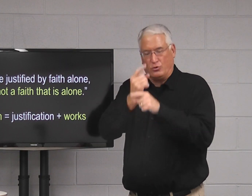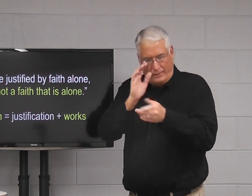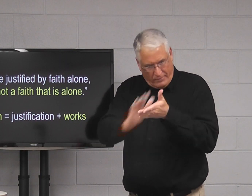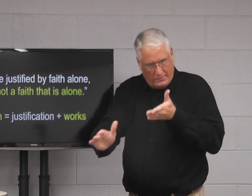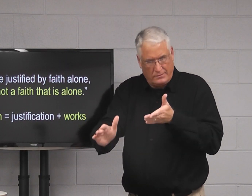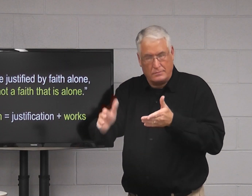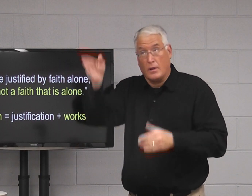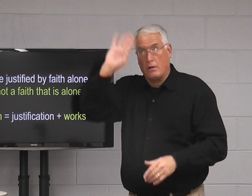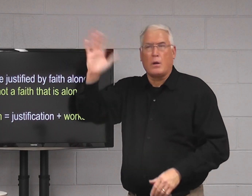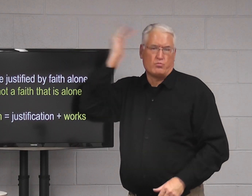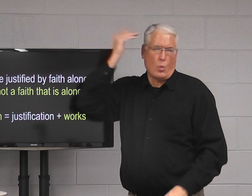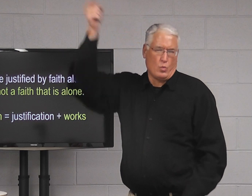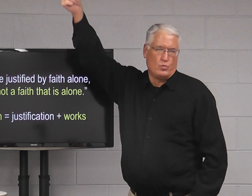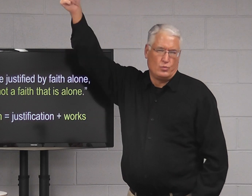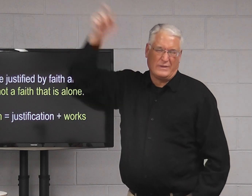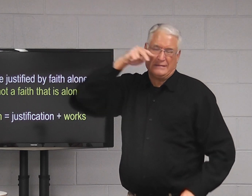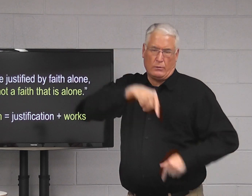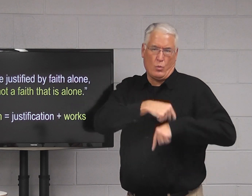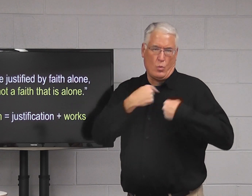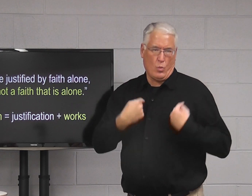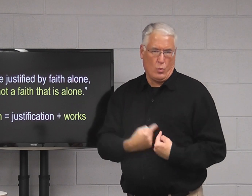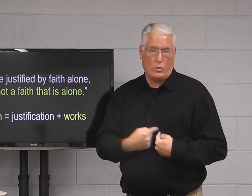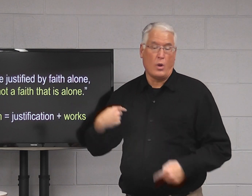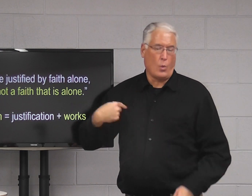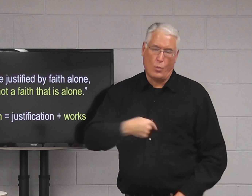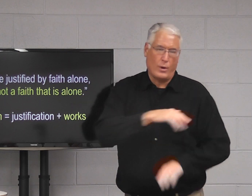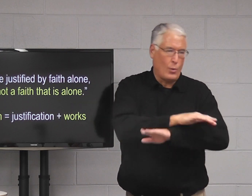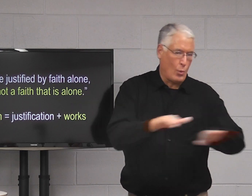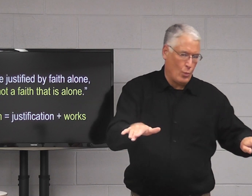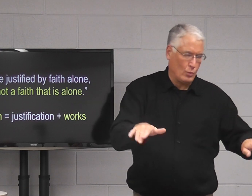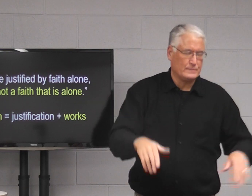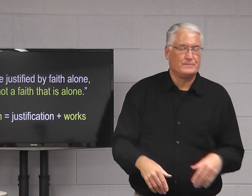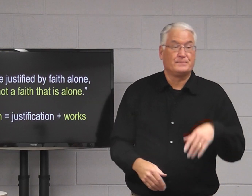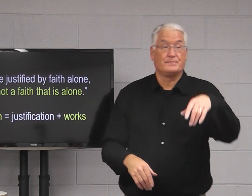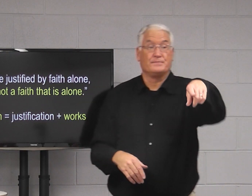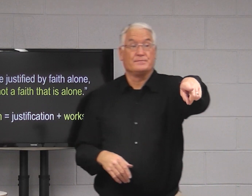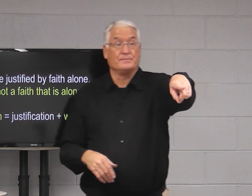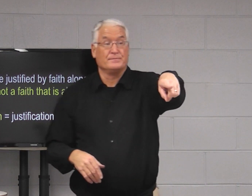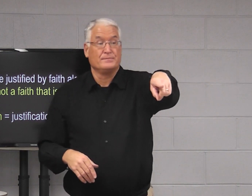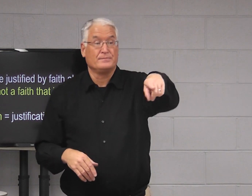and justified. God knows because he sees the heart. We do not.